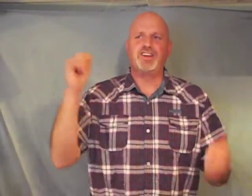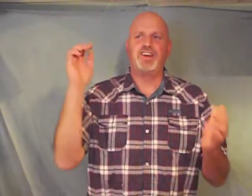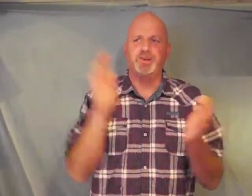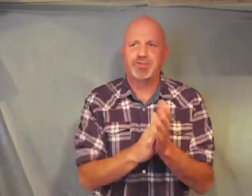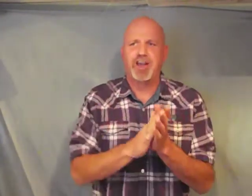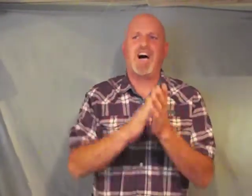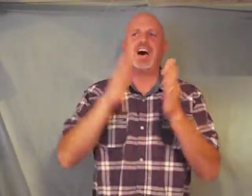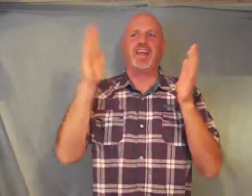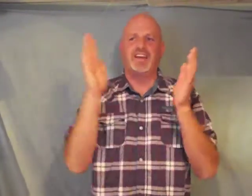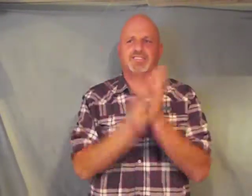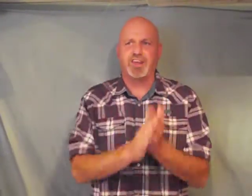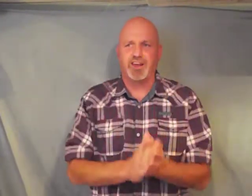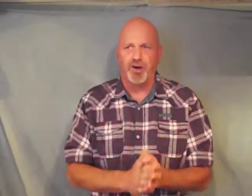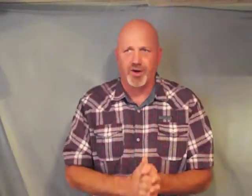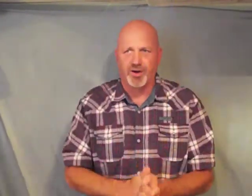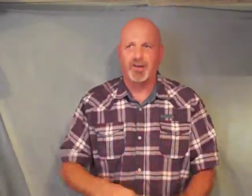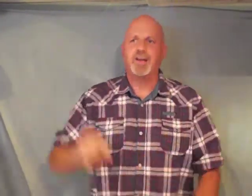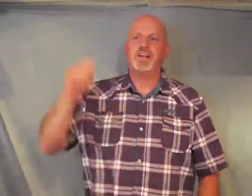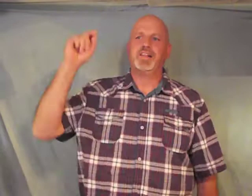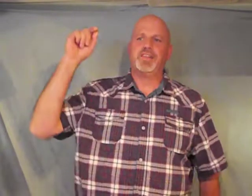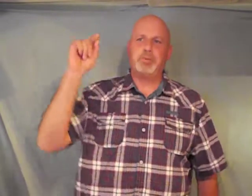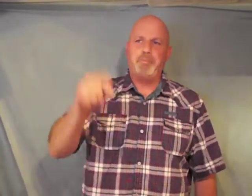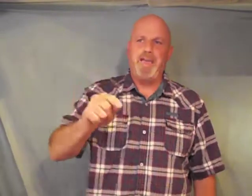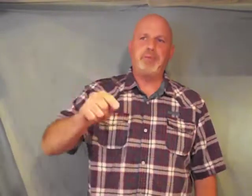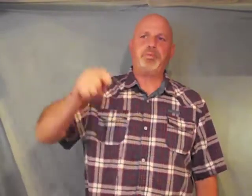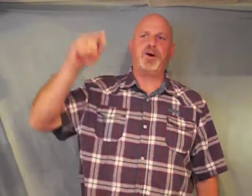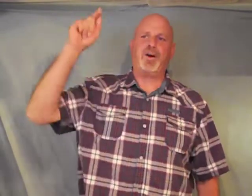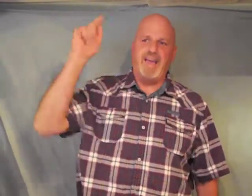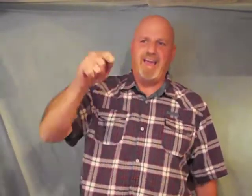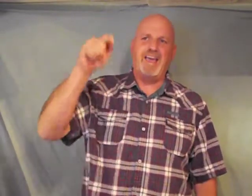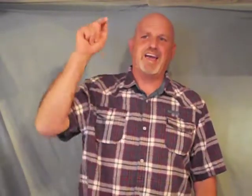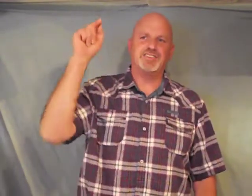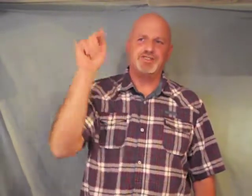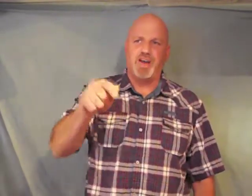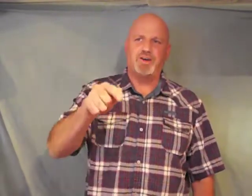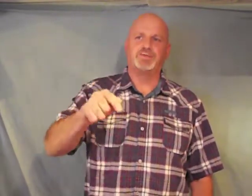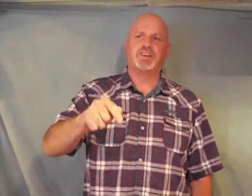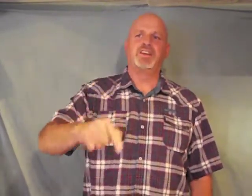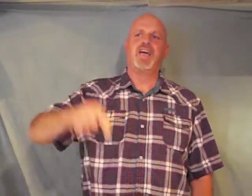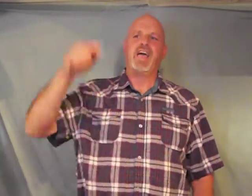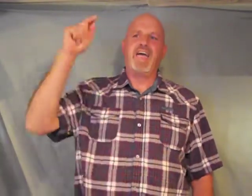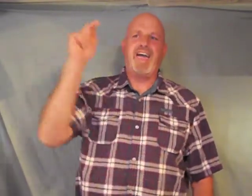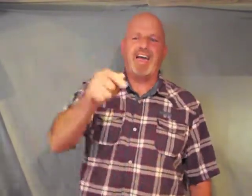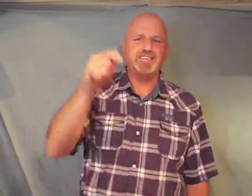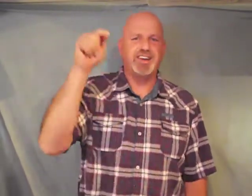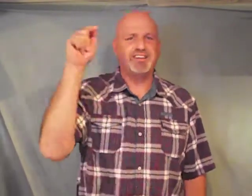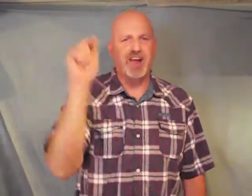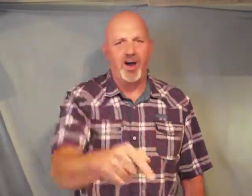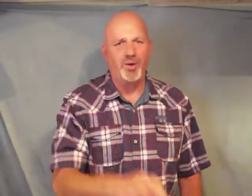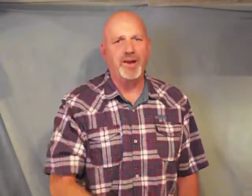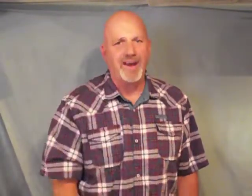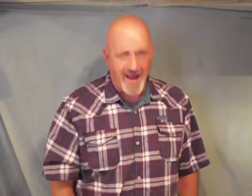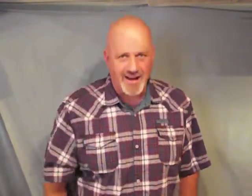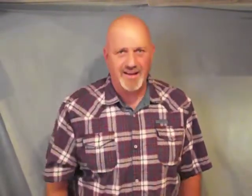whose God is the Lord the people he has chosen as his own inheritance